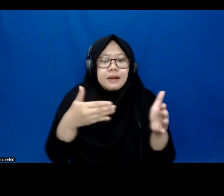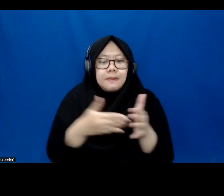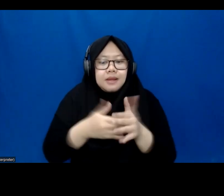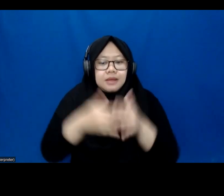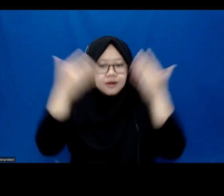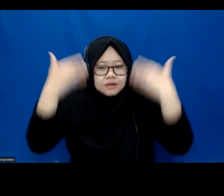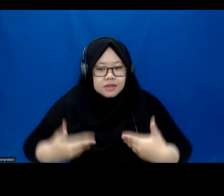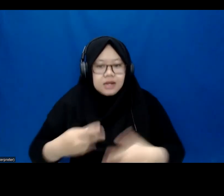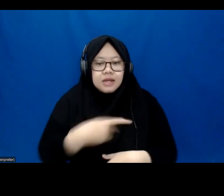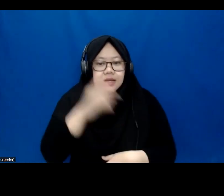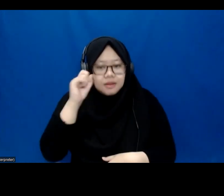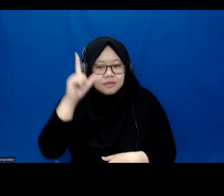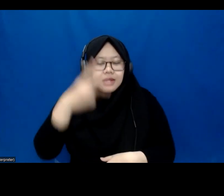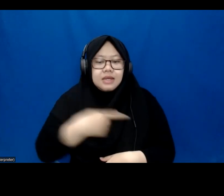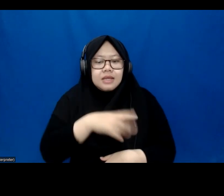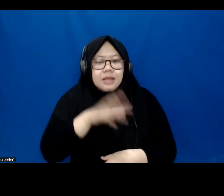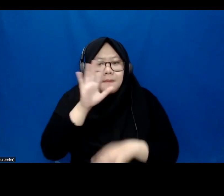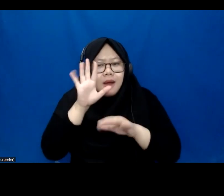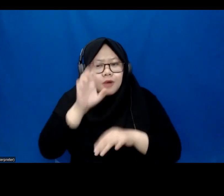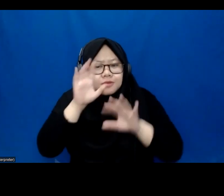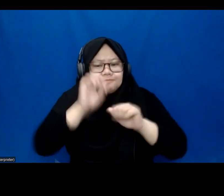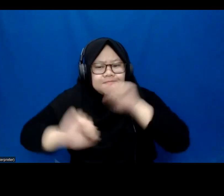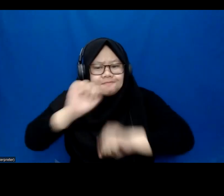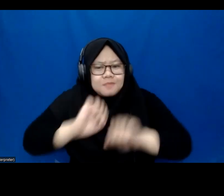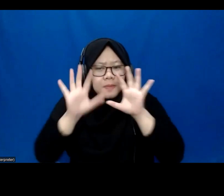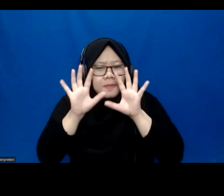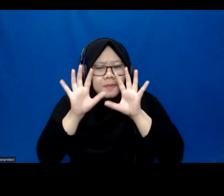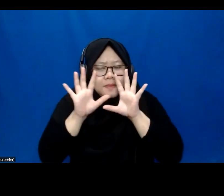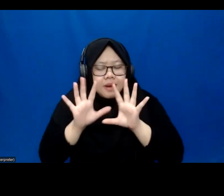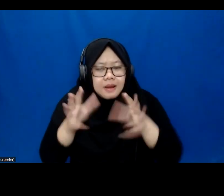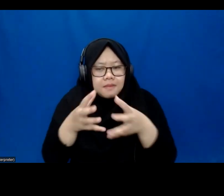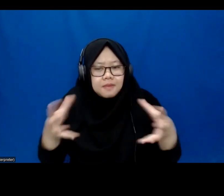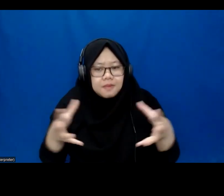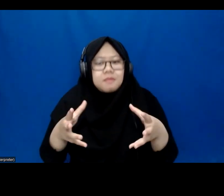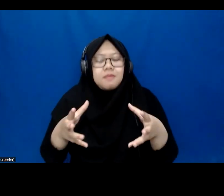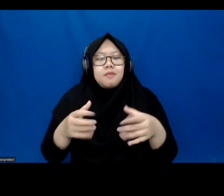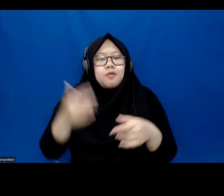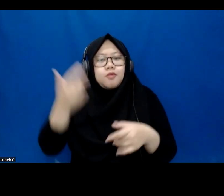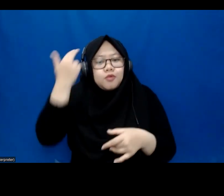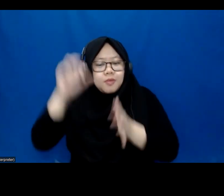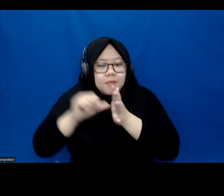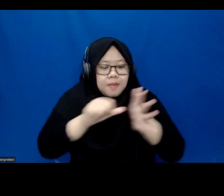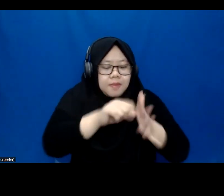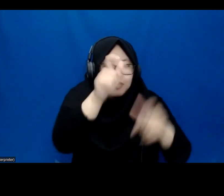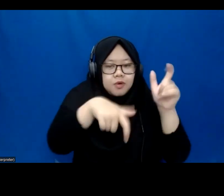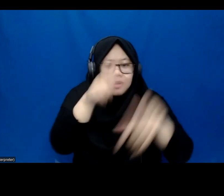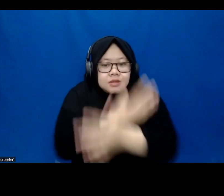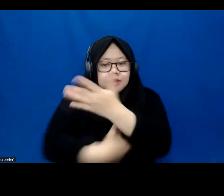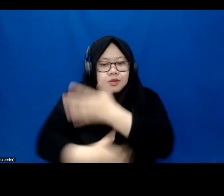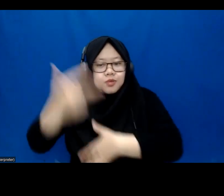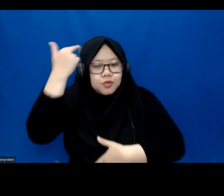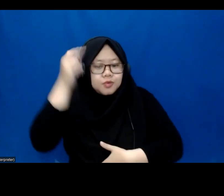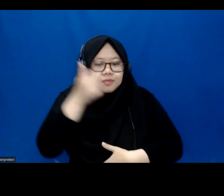then we need to do many things differently to help people with disability to be able to do the work